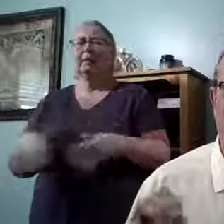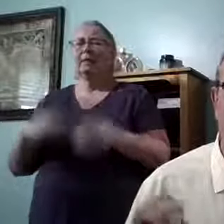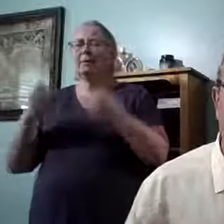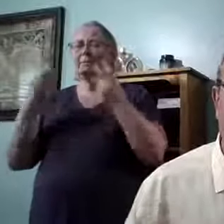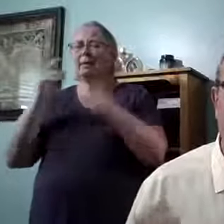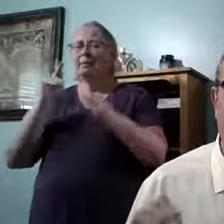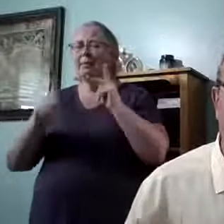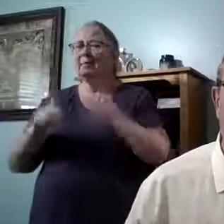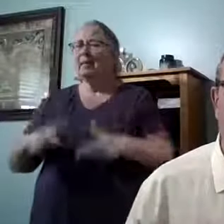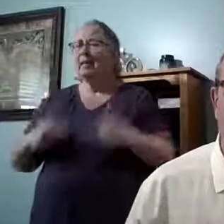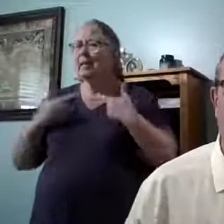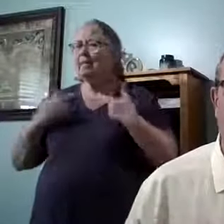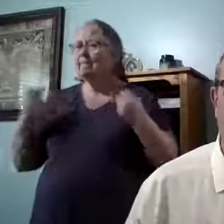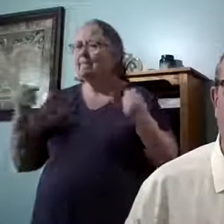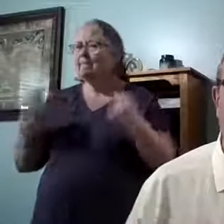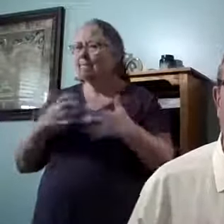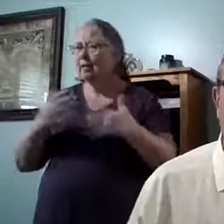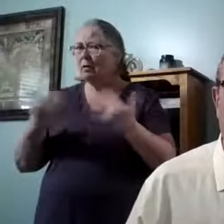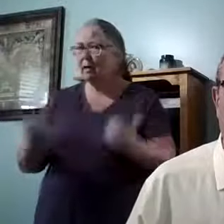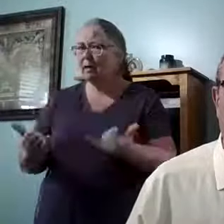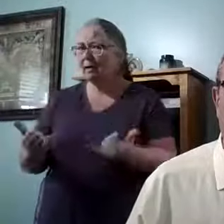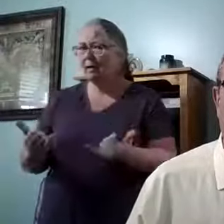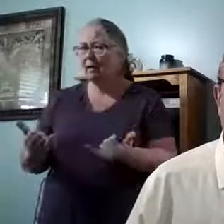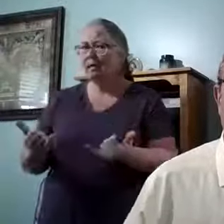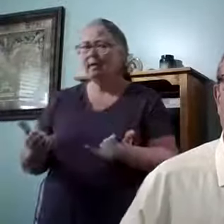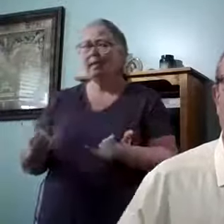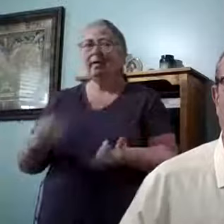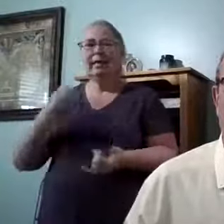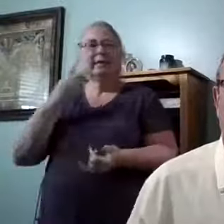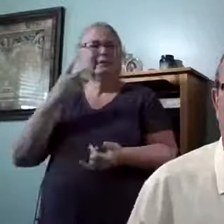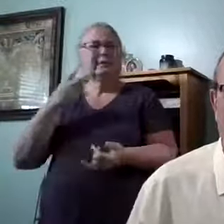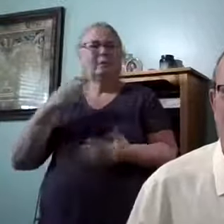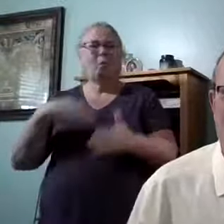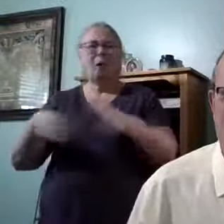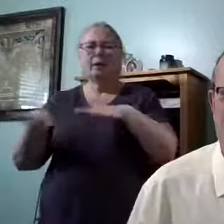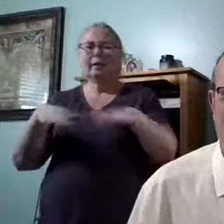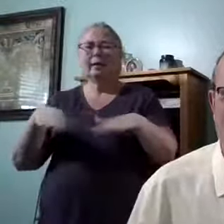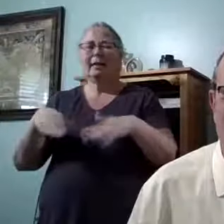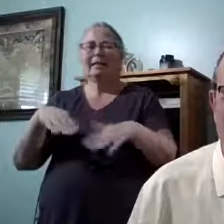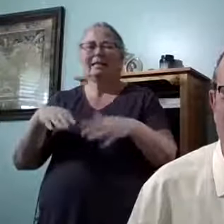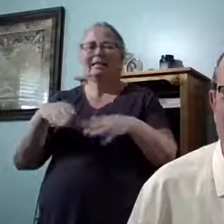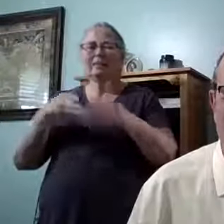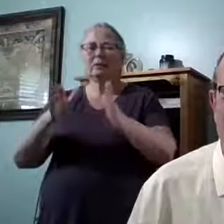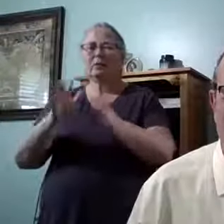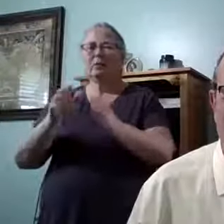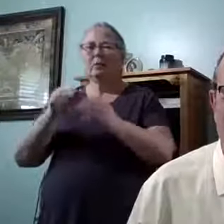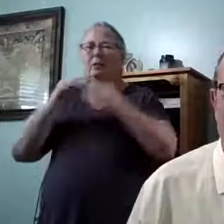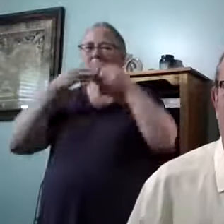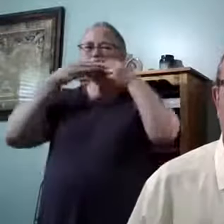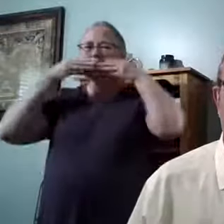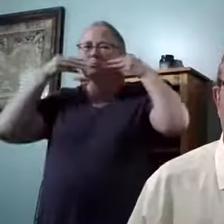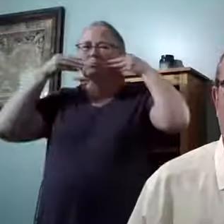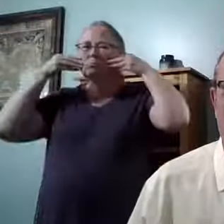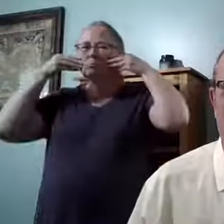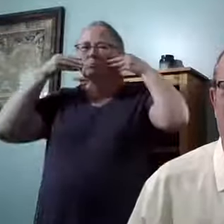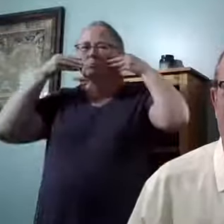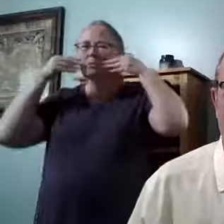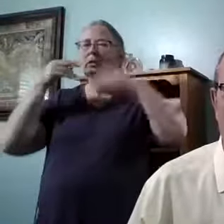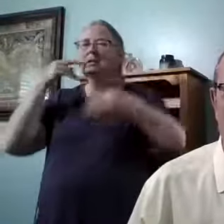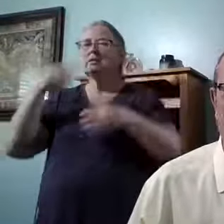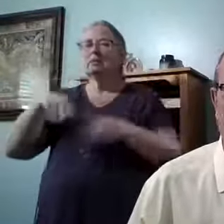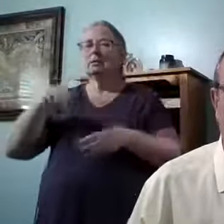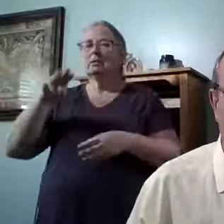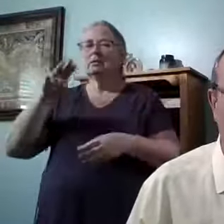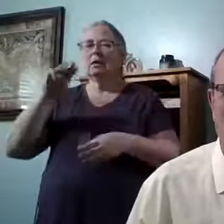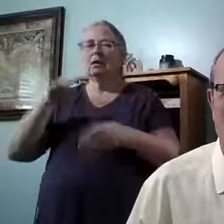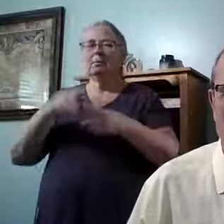of people that are living in fear right now. I see him walking down the street with masks on. The other day, I saw a mechanic wearing